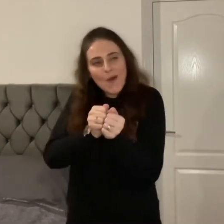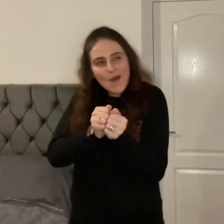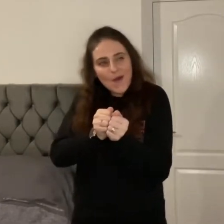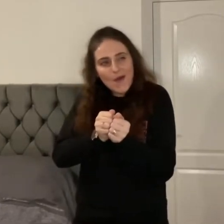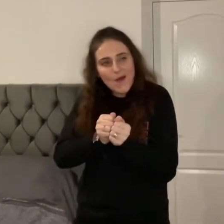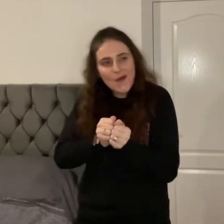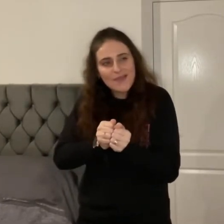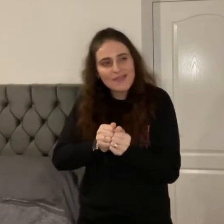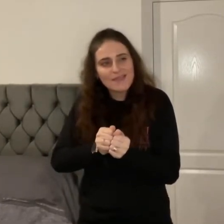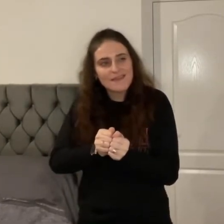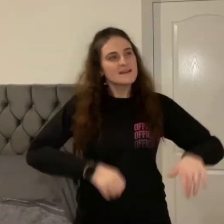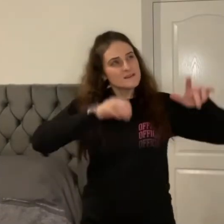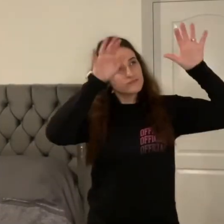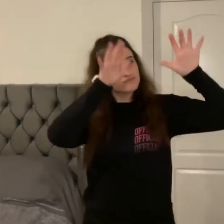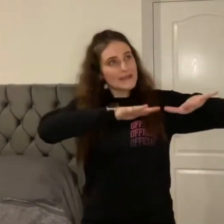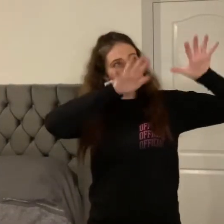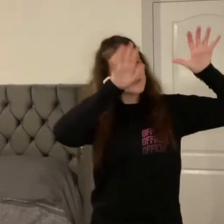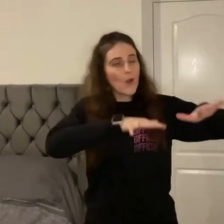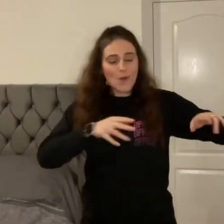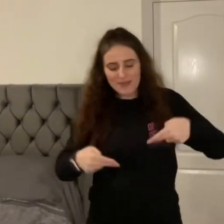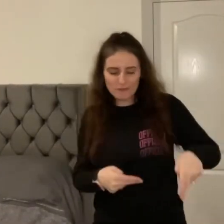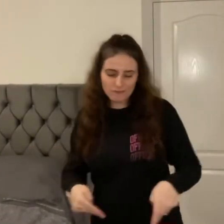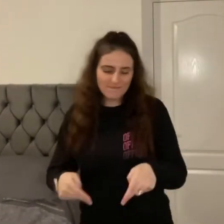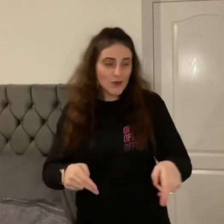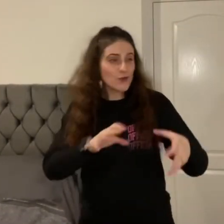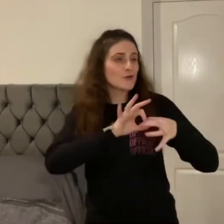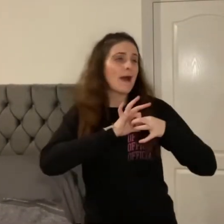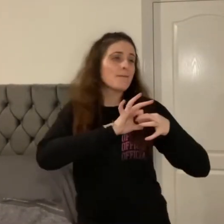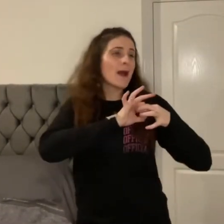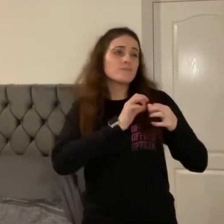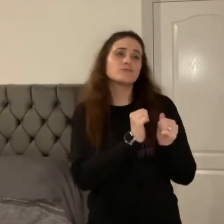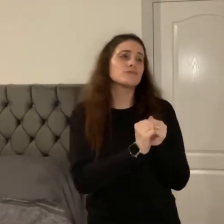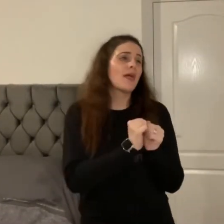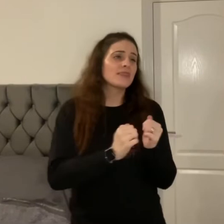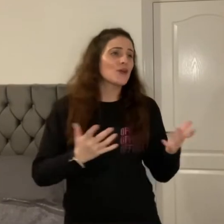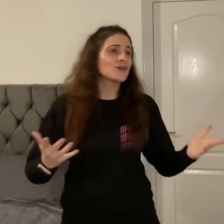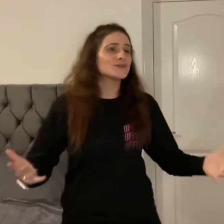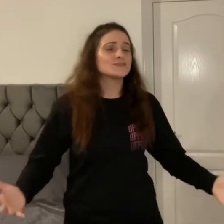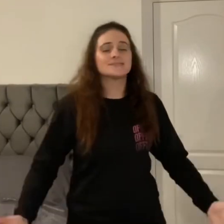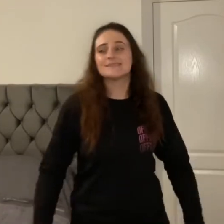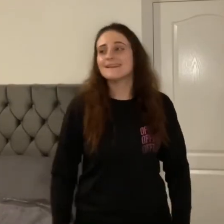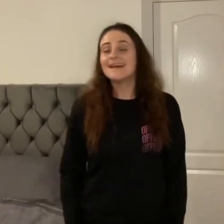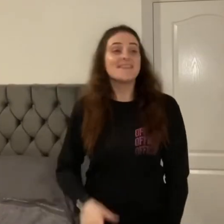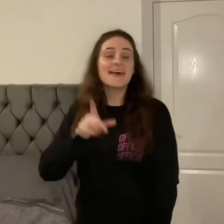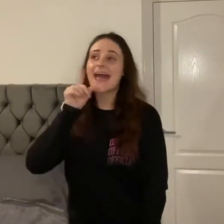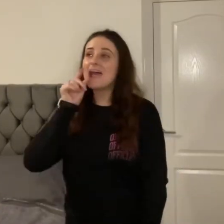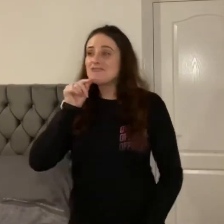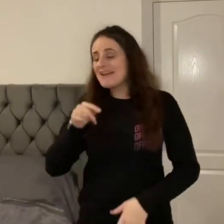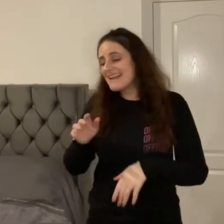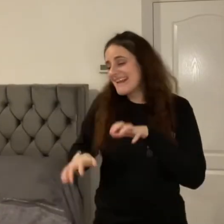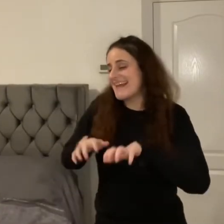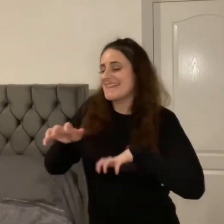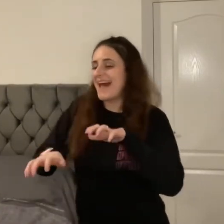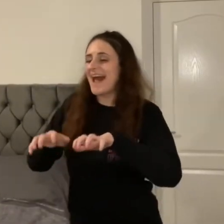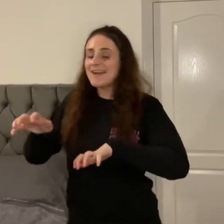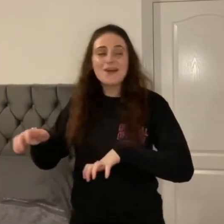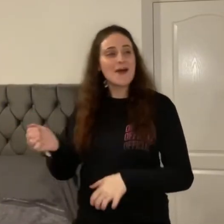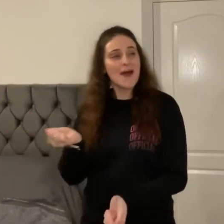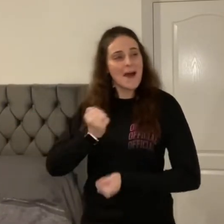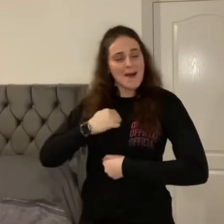The rainstorm and the river are my brothers. The heron and the otter are